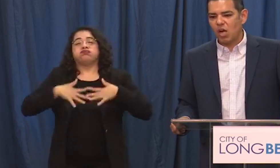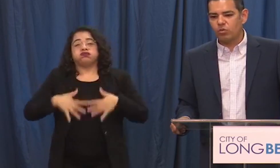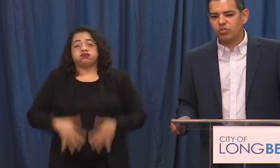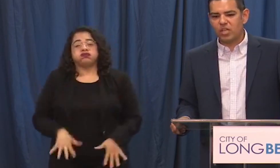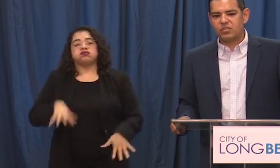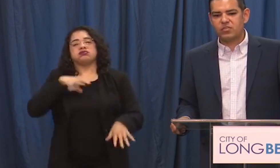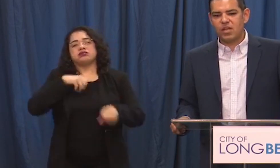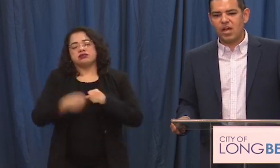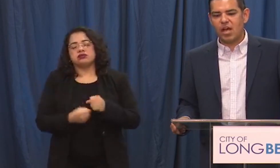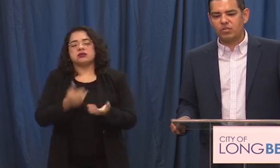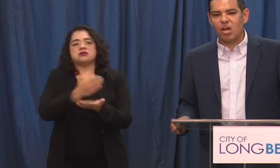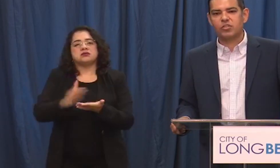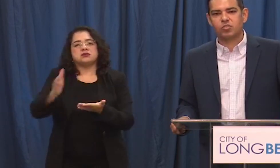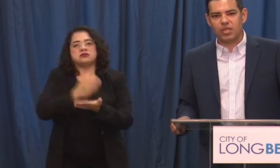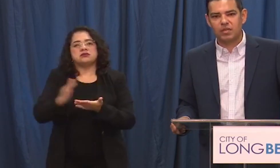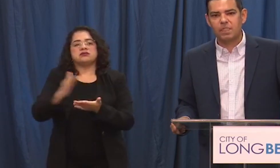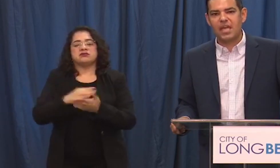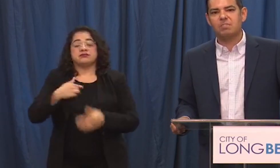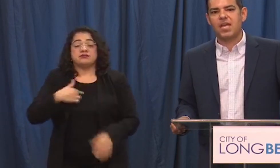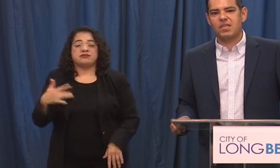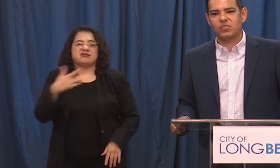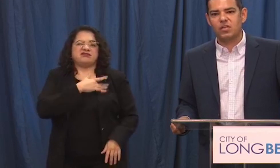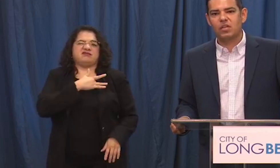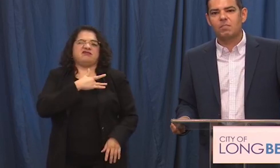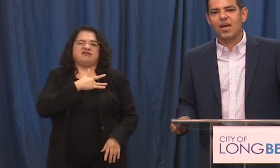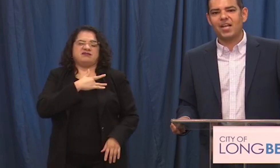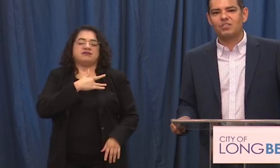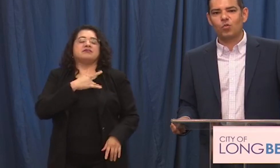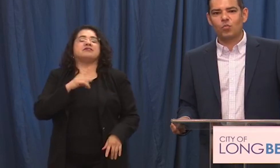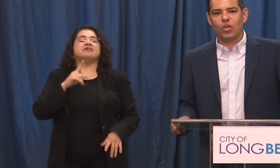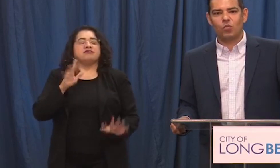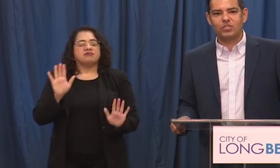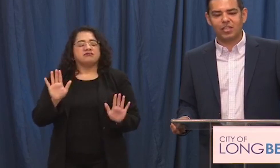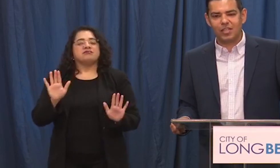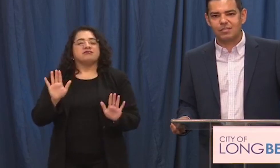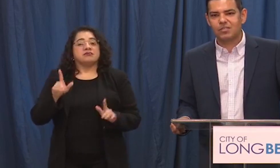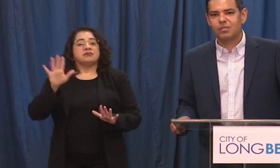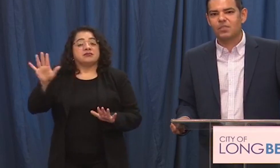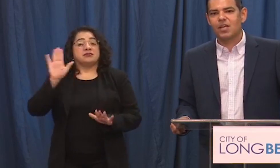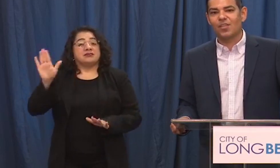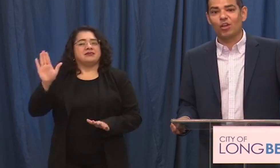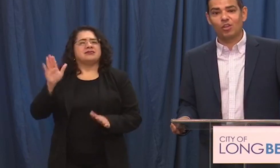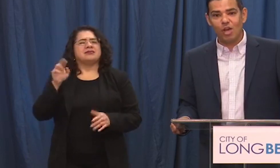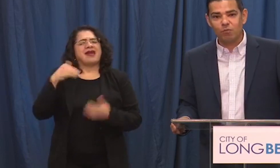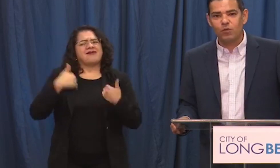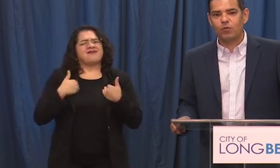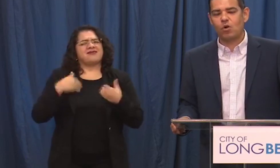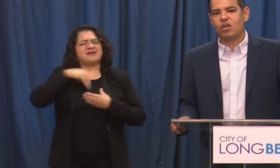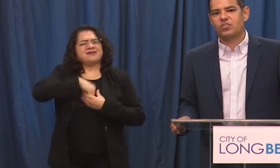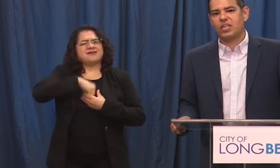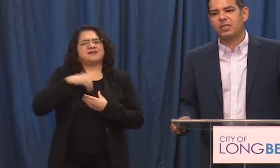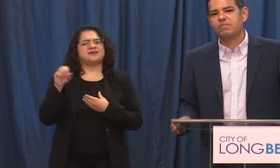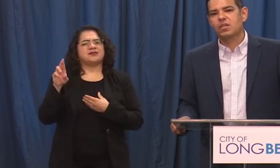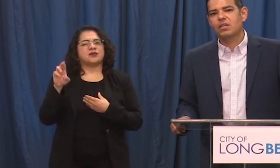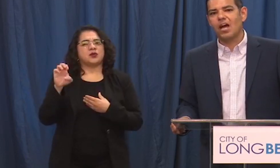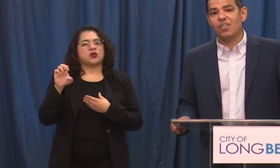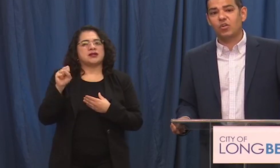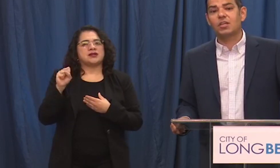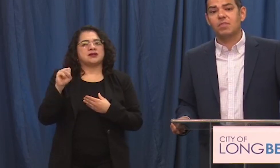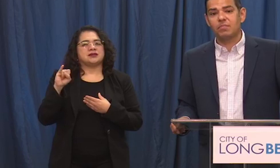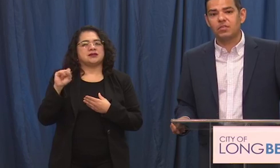was just I was awestruck and amazed by their resilience their love for our city